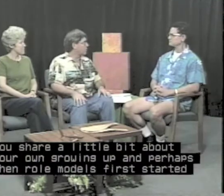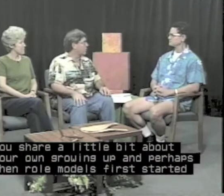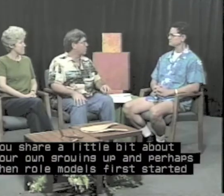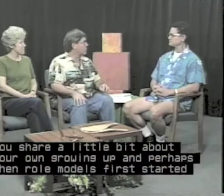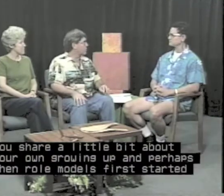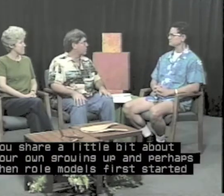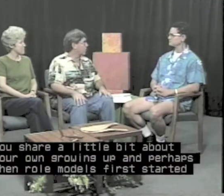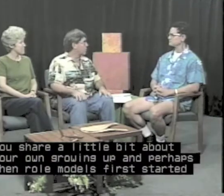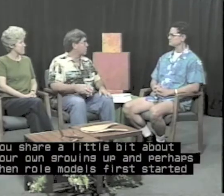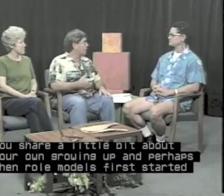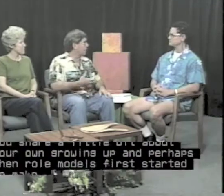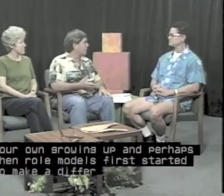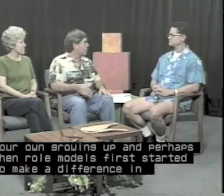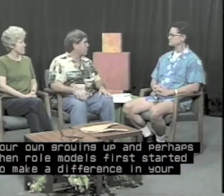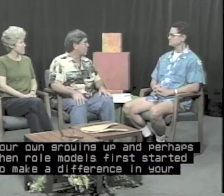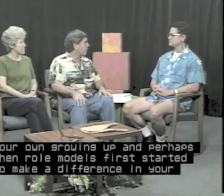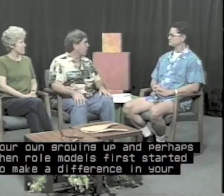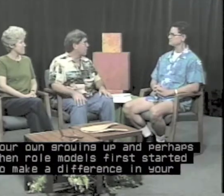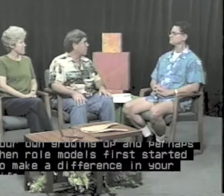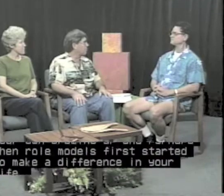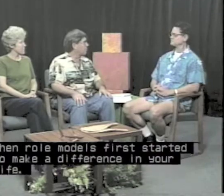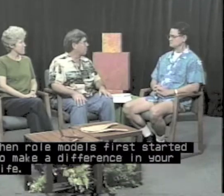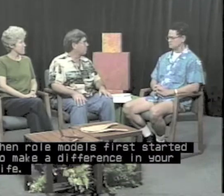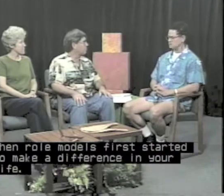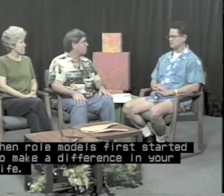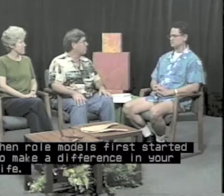first started to make a difference in your life. Okay.